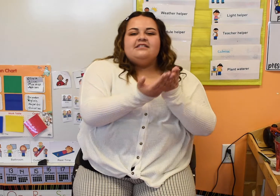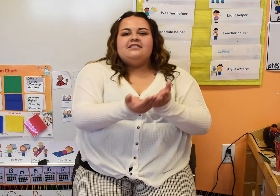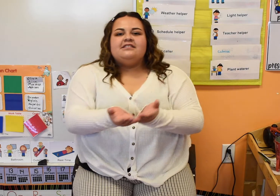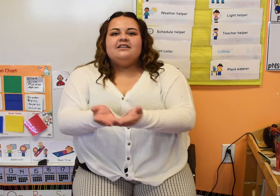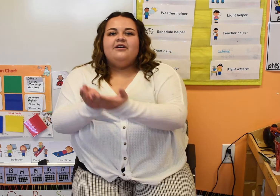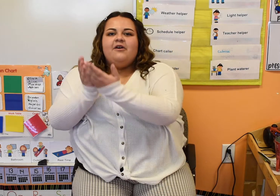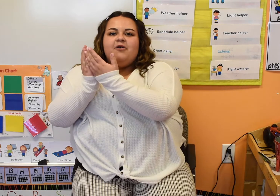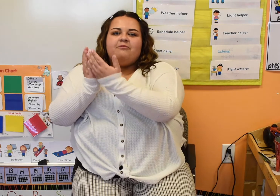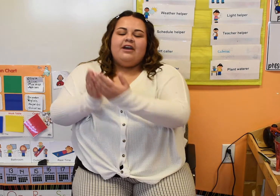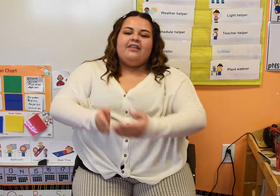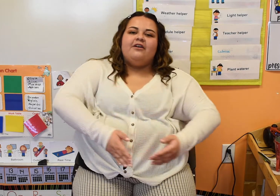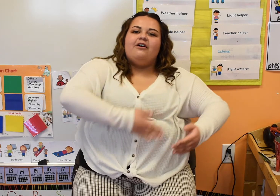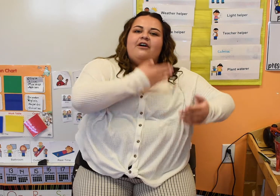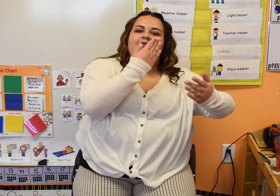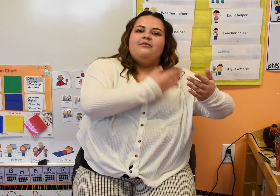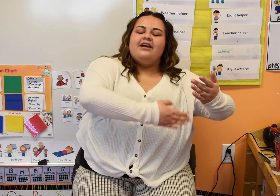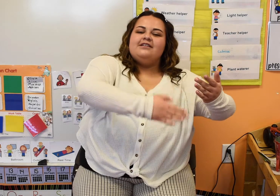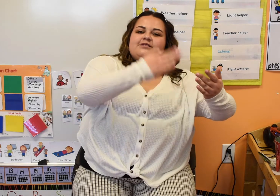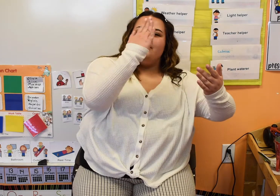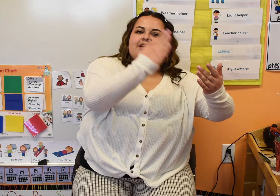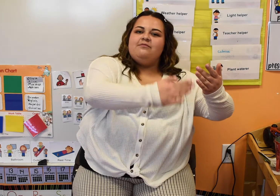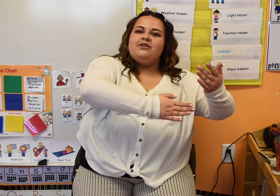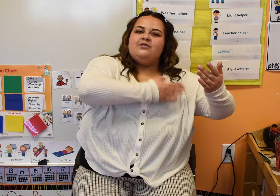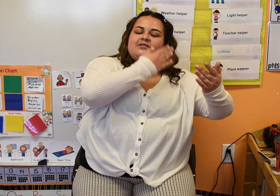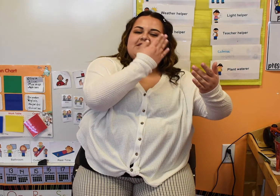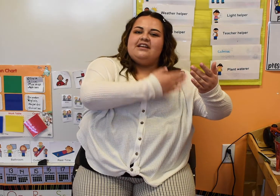May there always be music